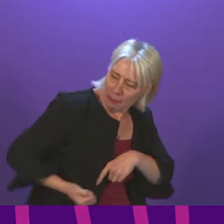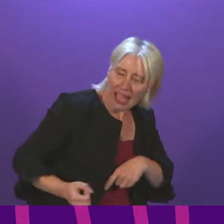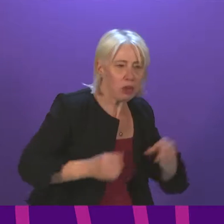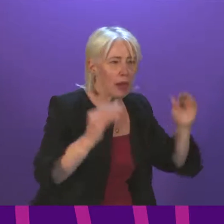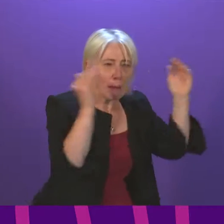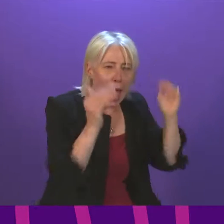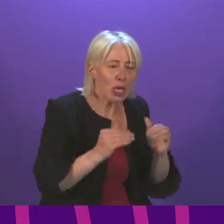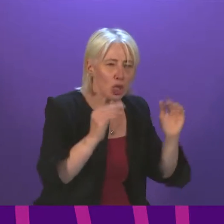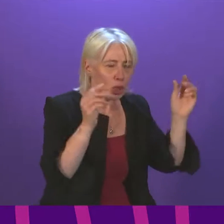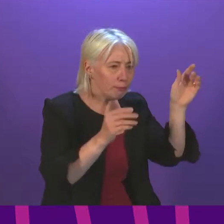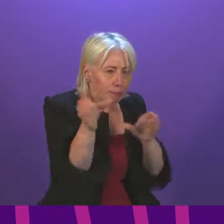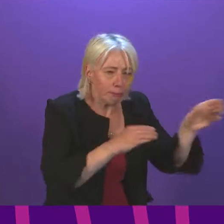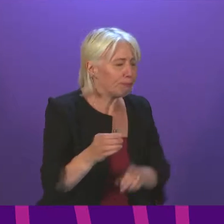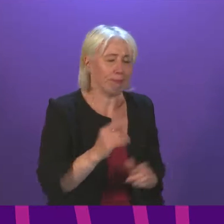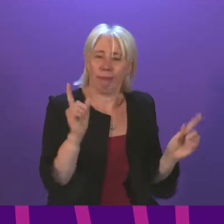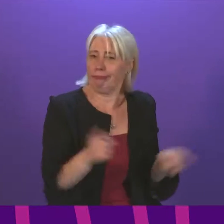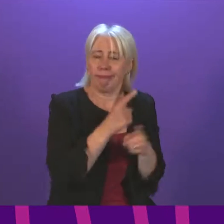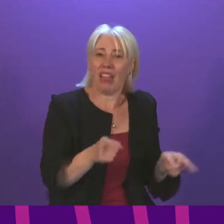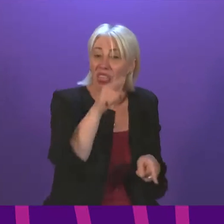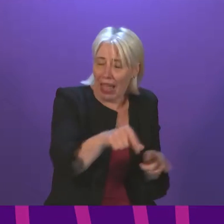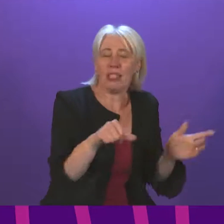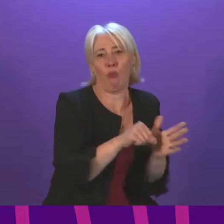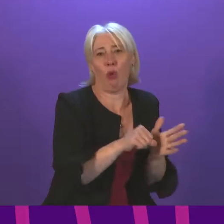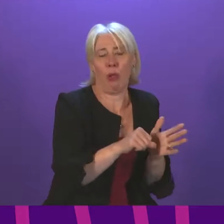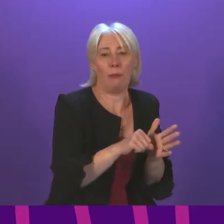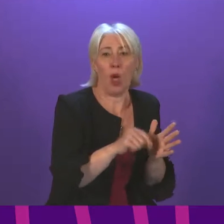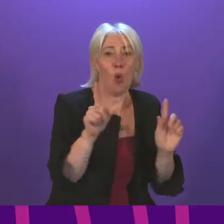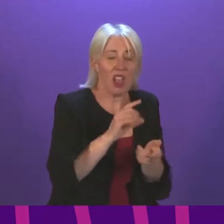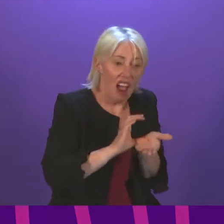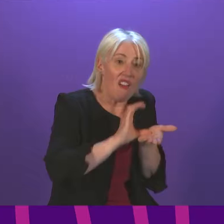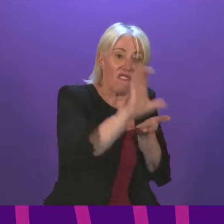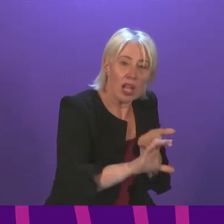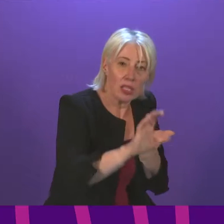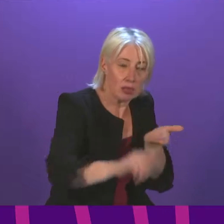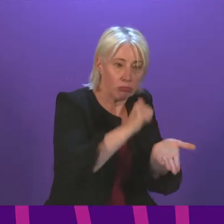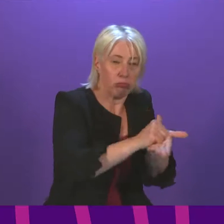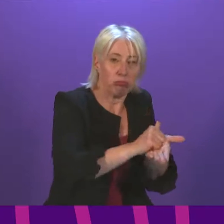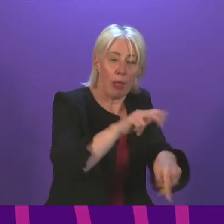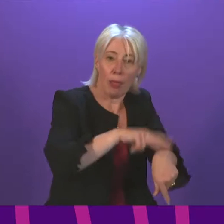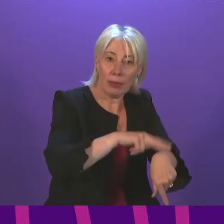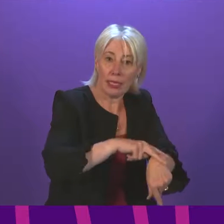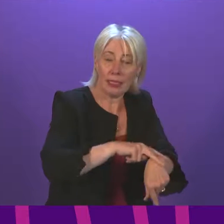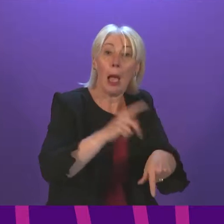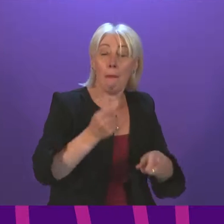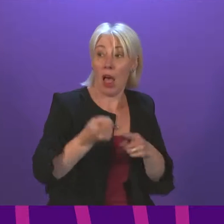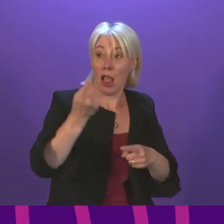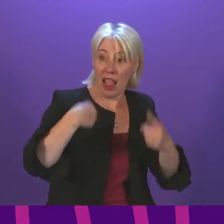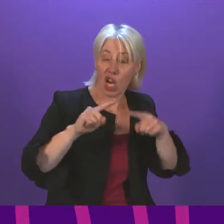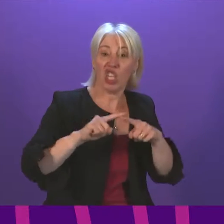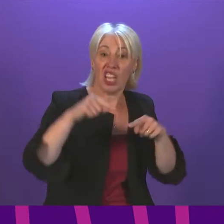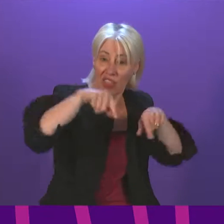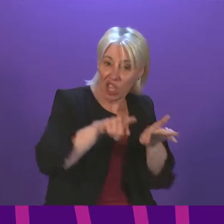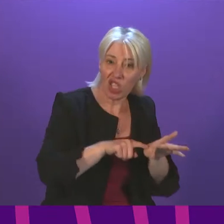That's the structural problem that undermines the ability for us to fund to a greater extent the police. But we have increased their funding last year and this year,